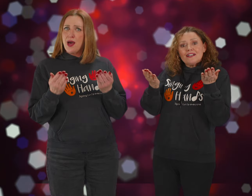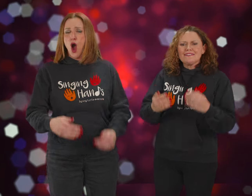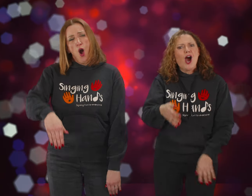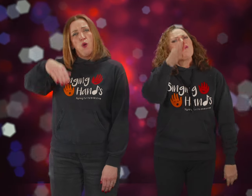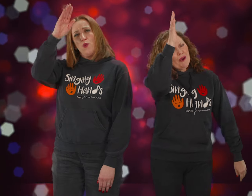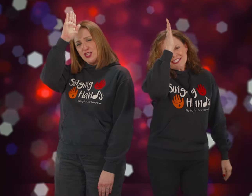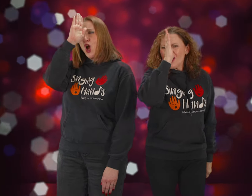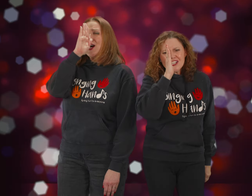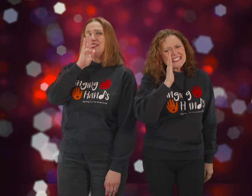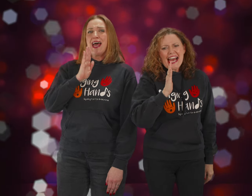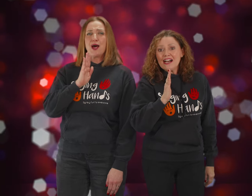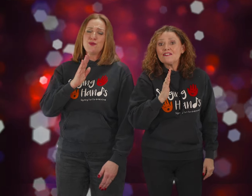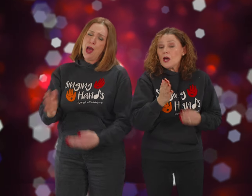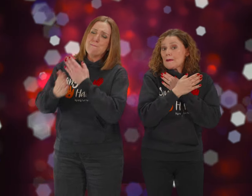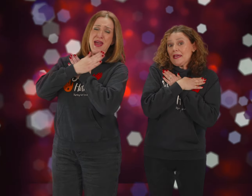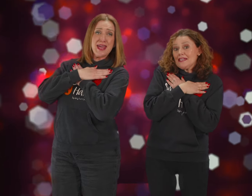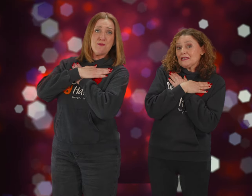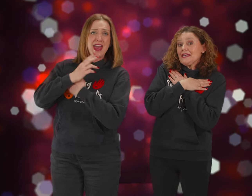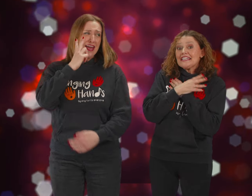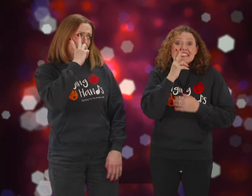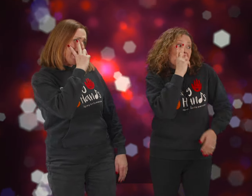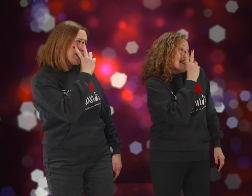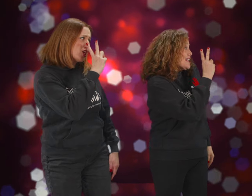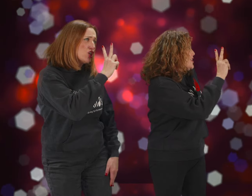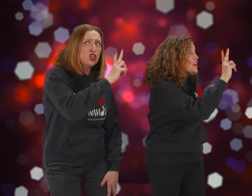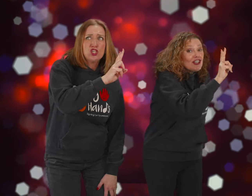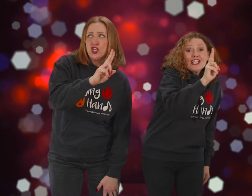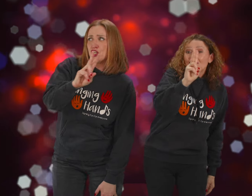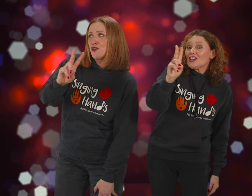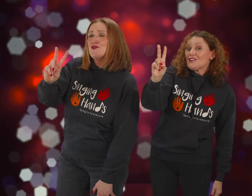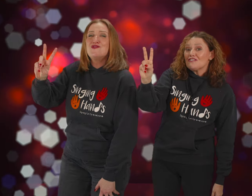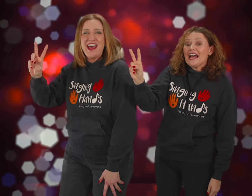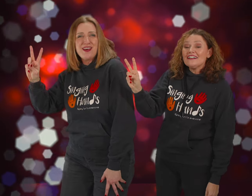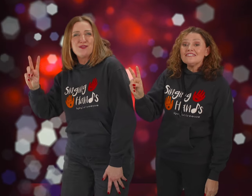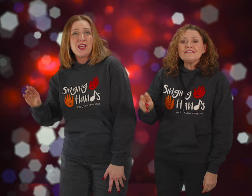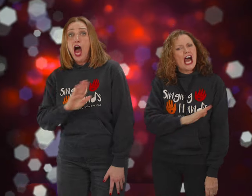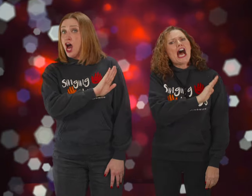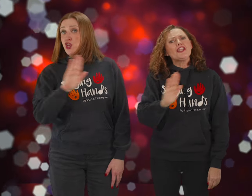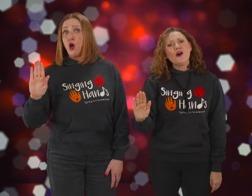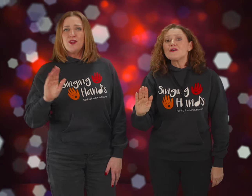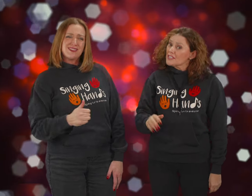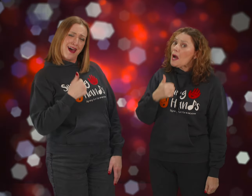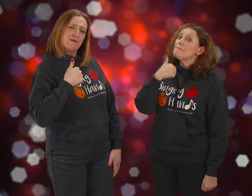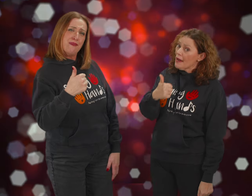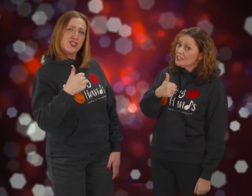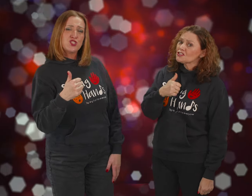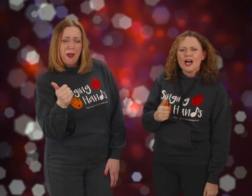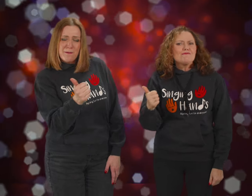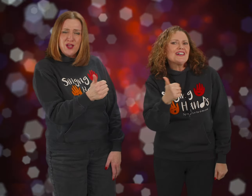when you're down Baby, take a good look around I know it's not much, but